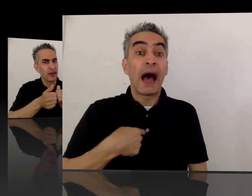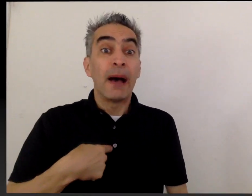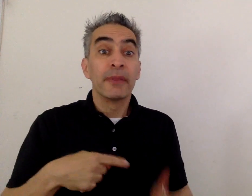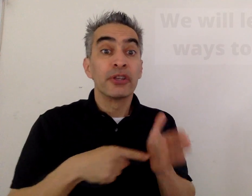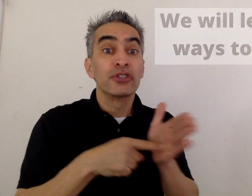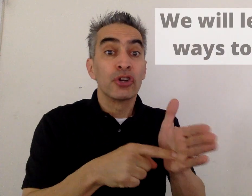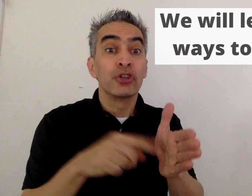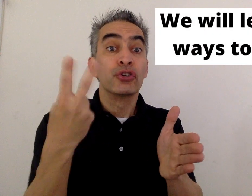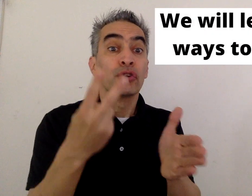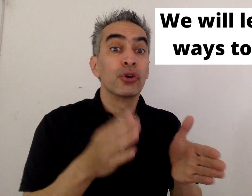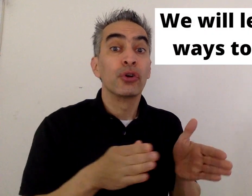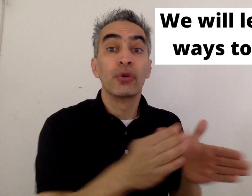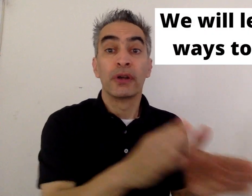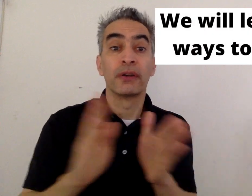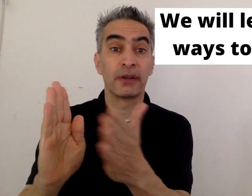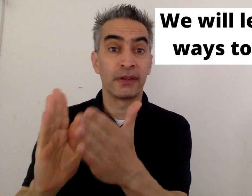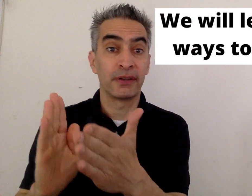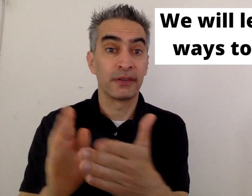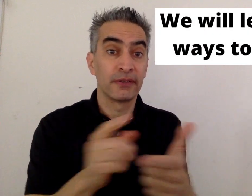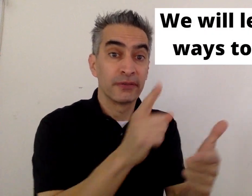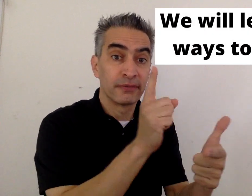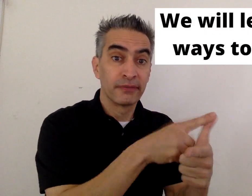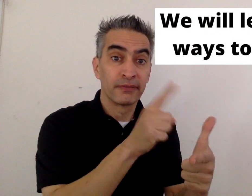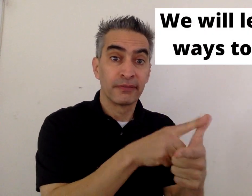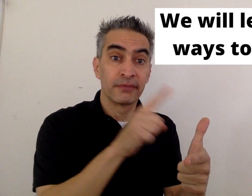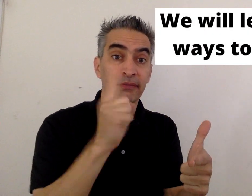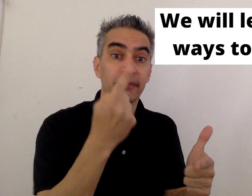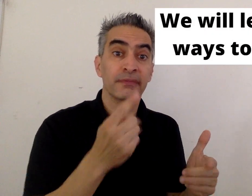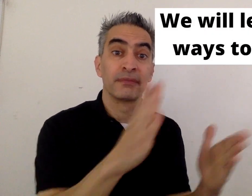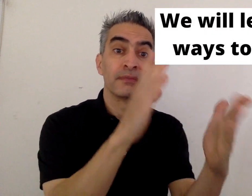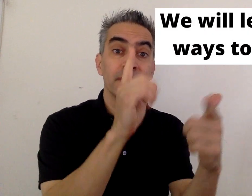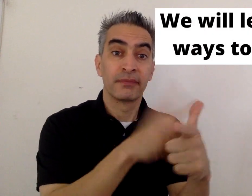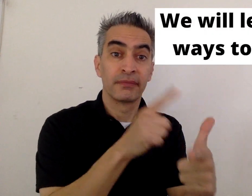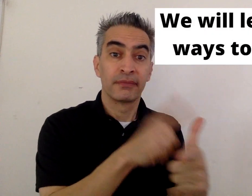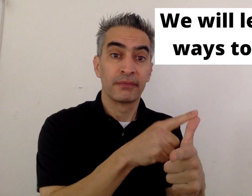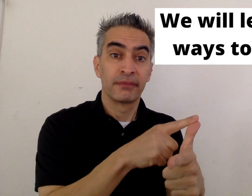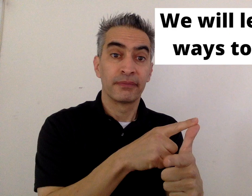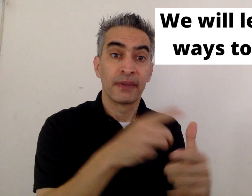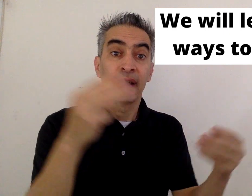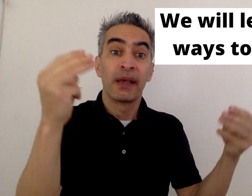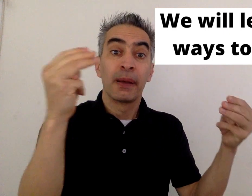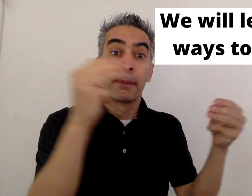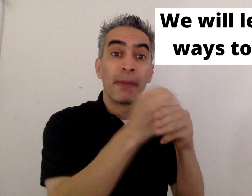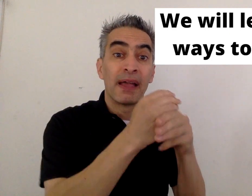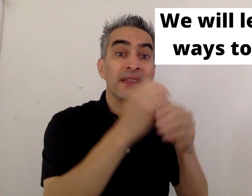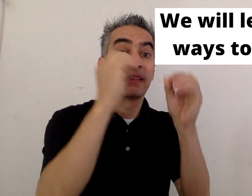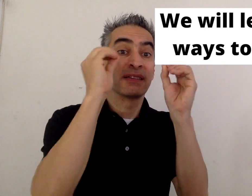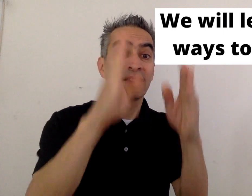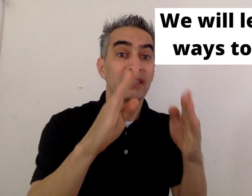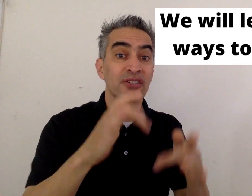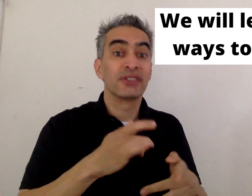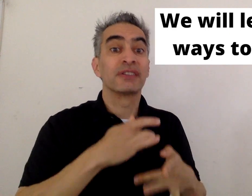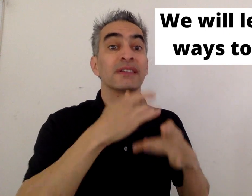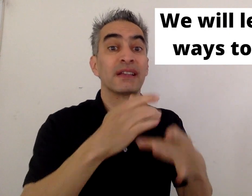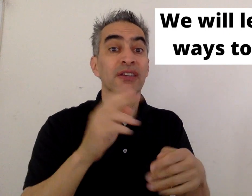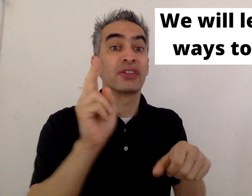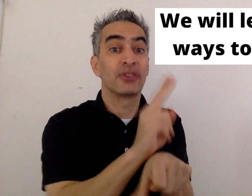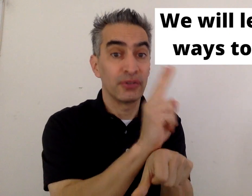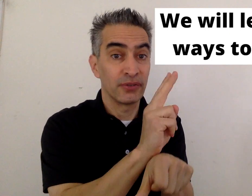I'm going to show you two ways. The first way math teachers tend to